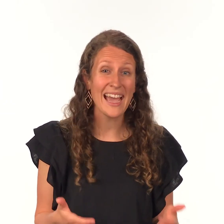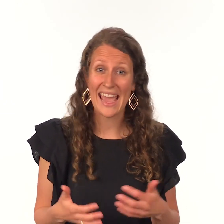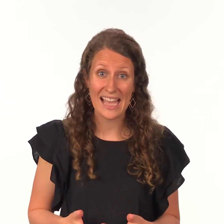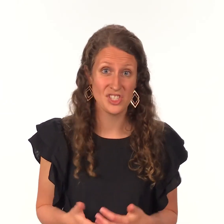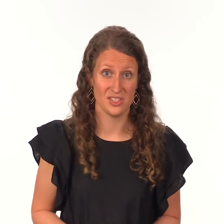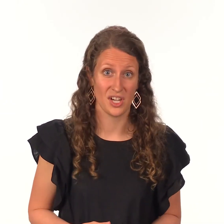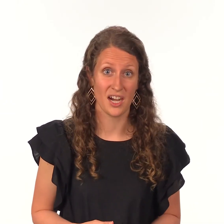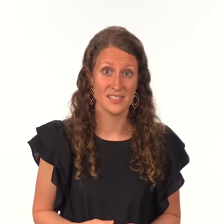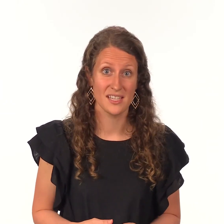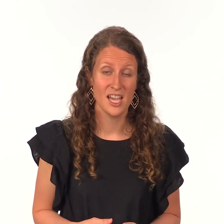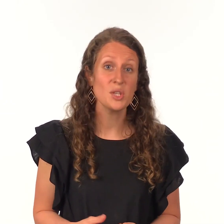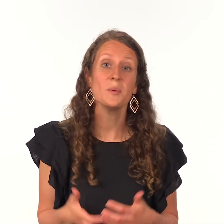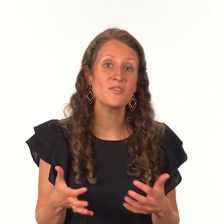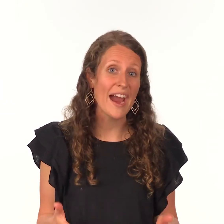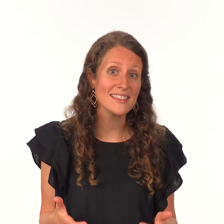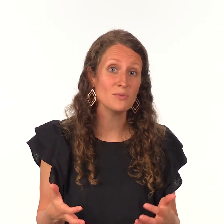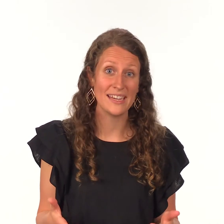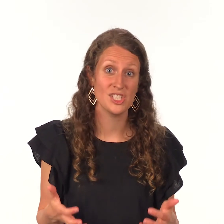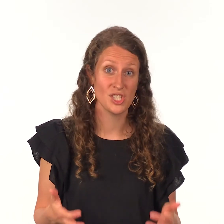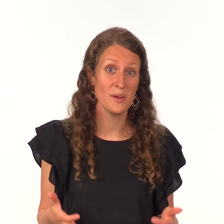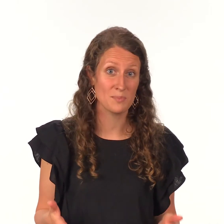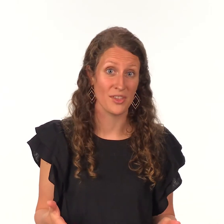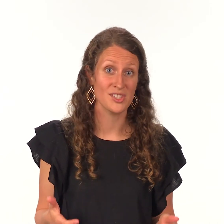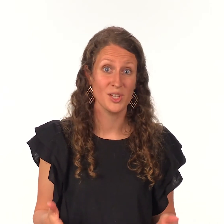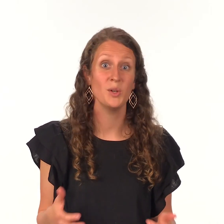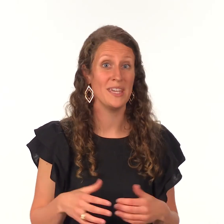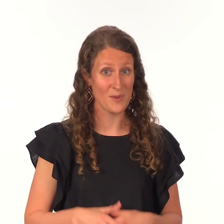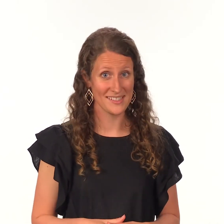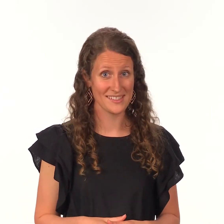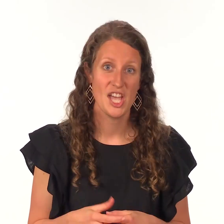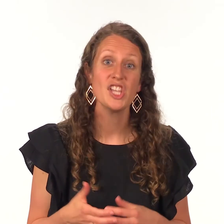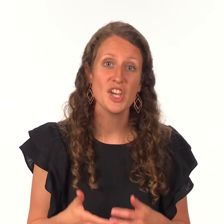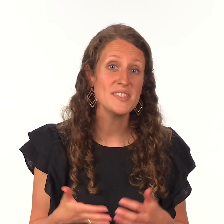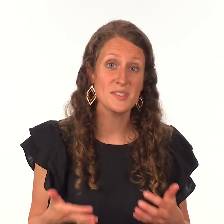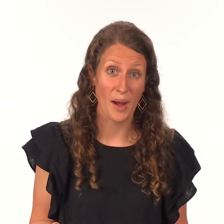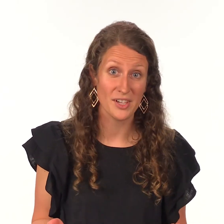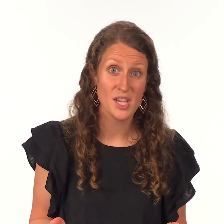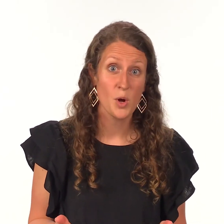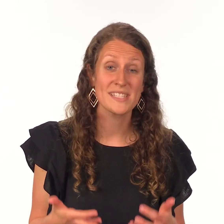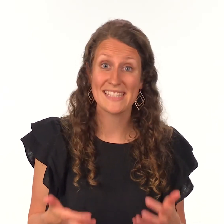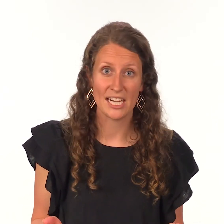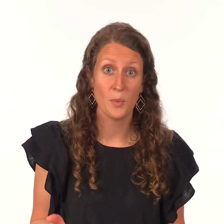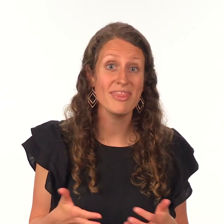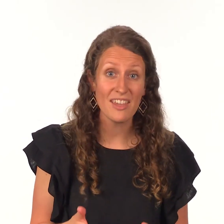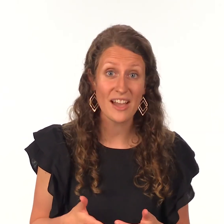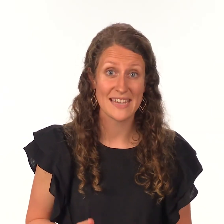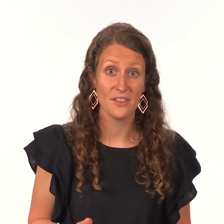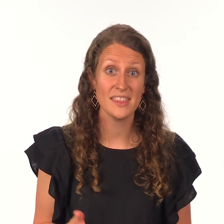had changed their hearts so he was finally ready to show his brothers who he was joseph's brothers were scared when they found out that